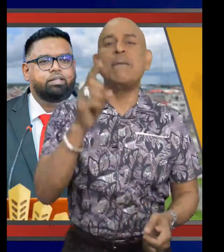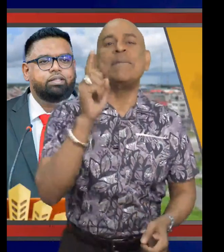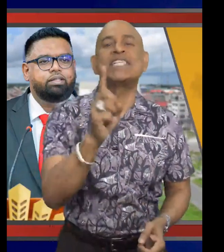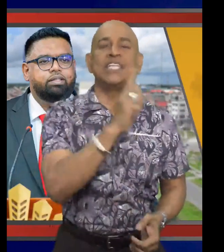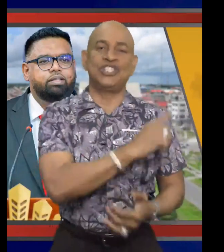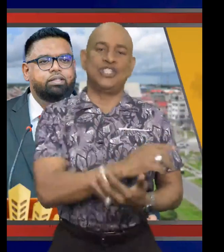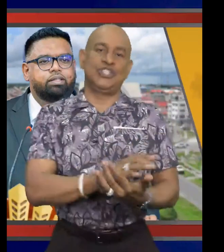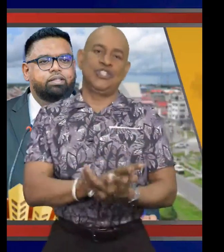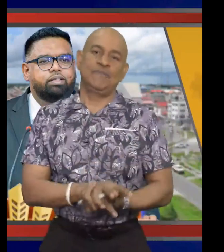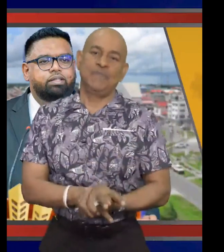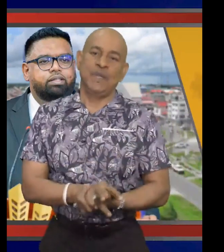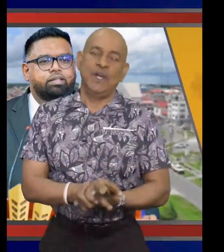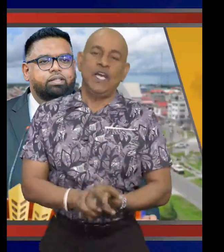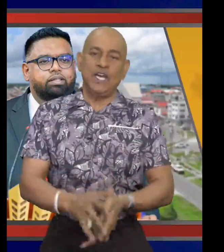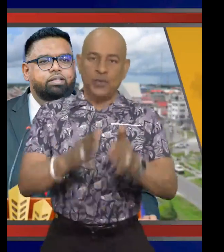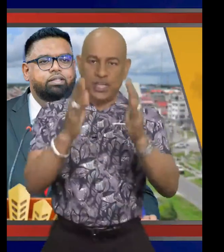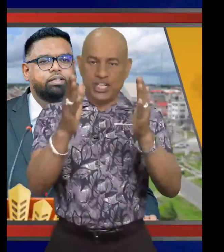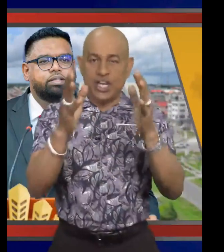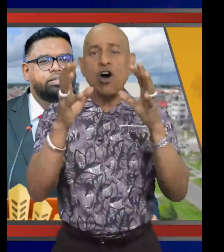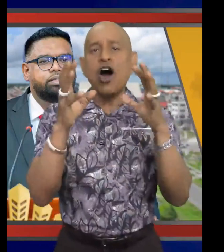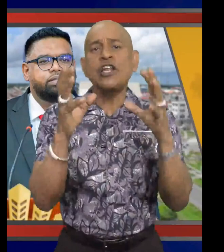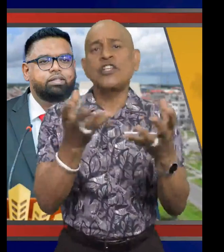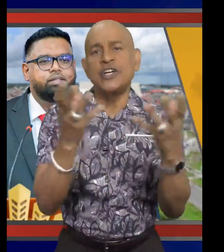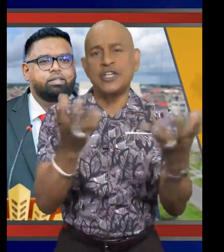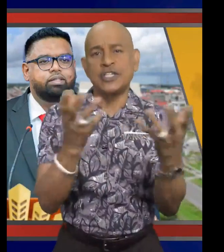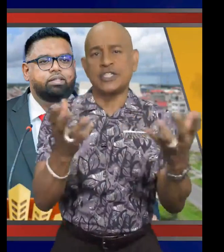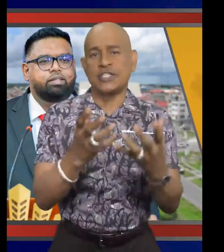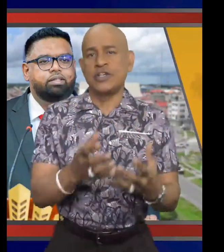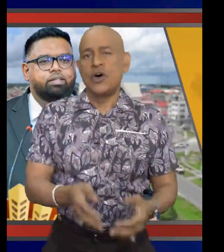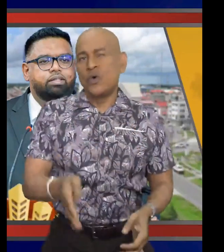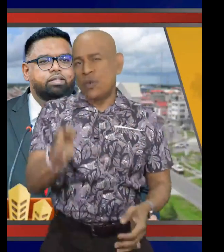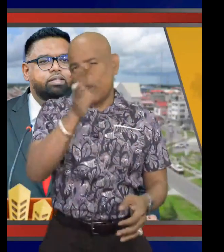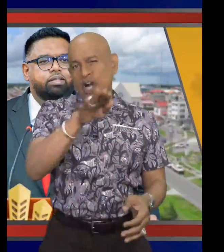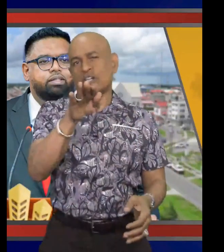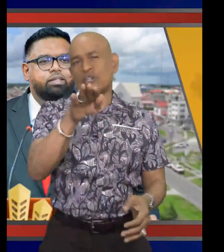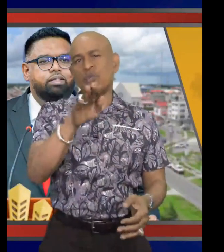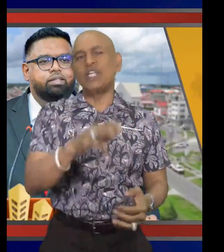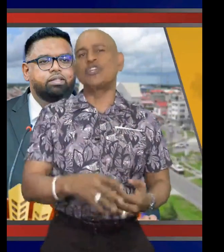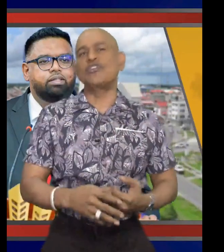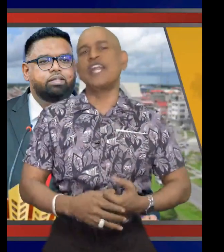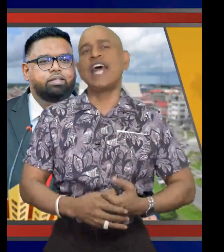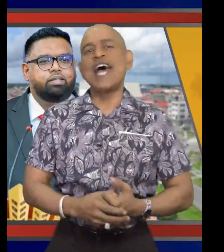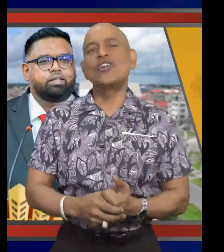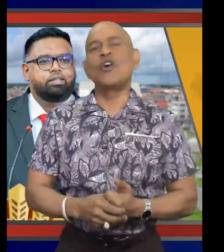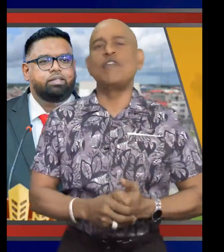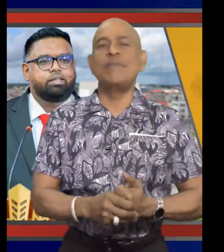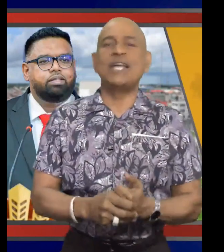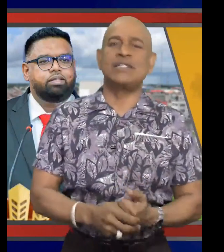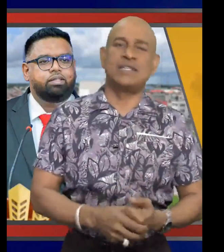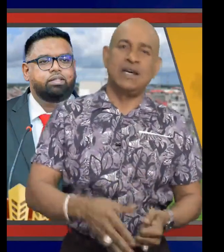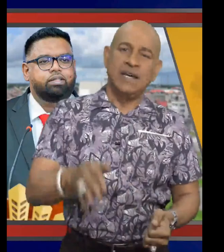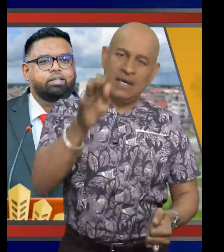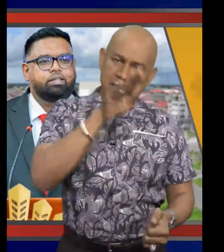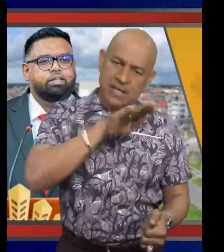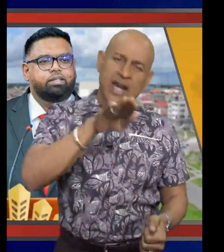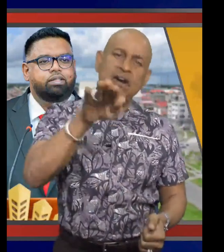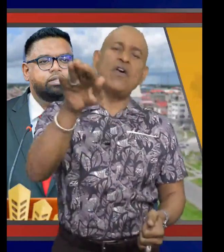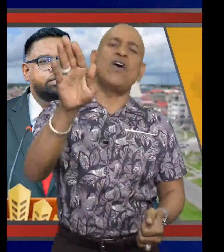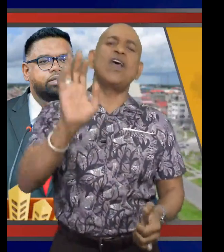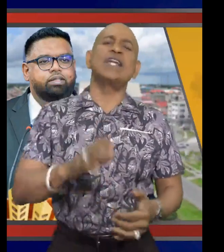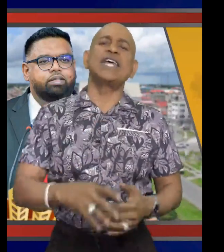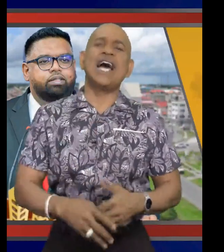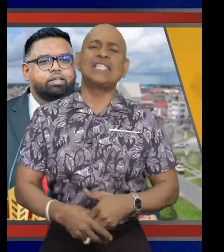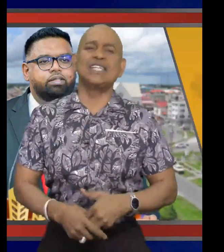sent him a message in which the auditors who worked with the Trinidad government in